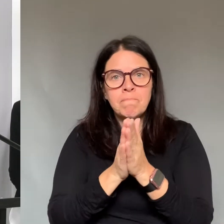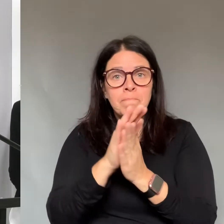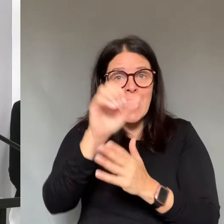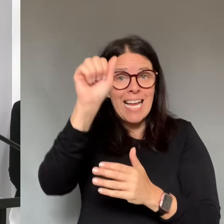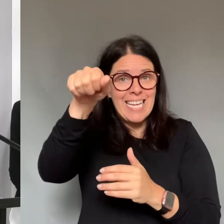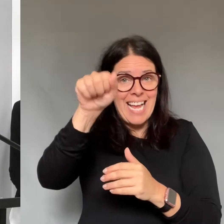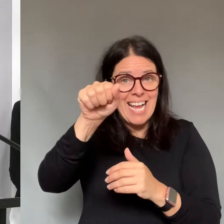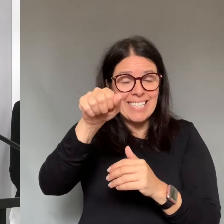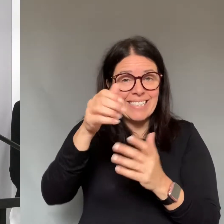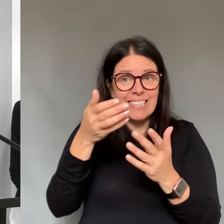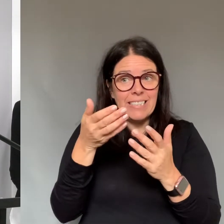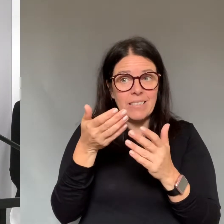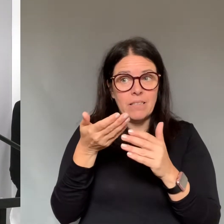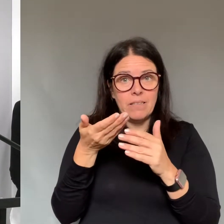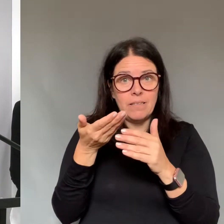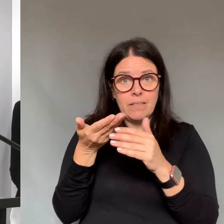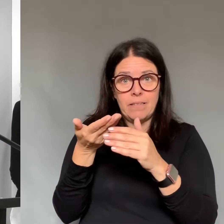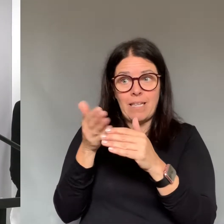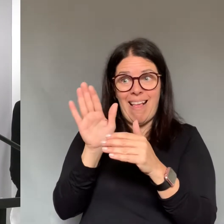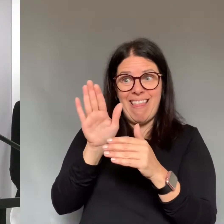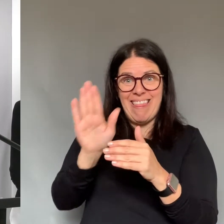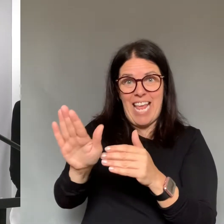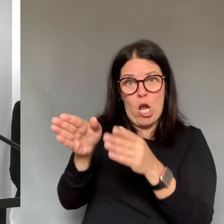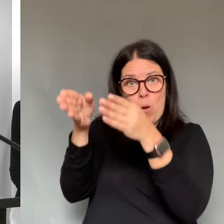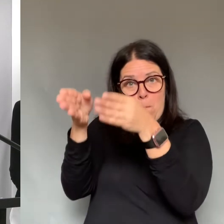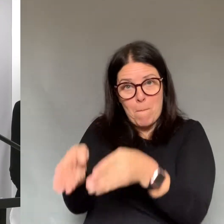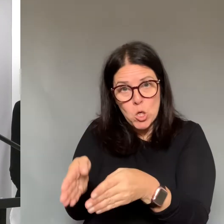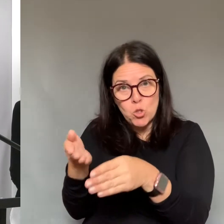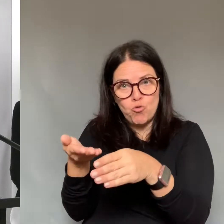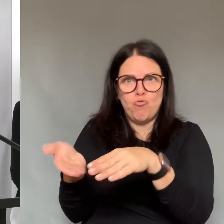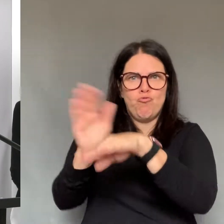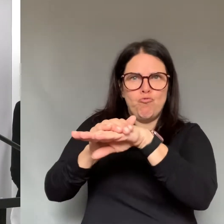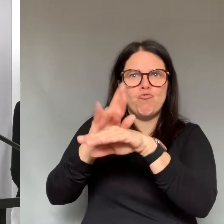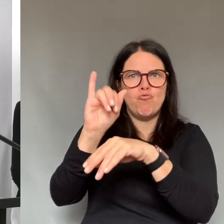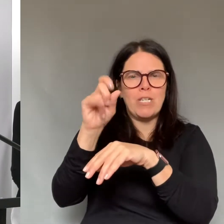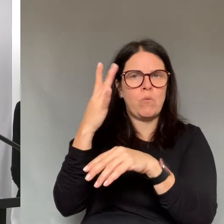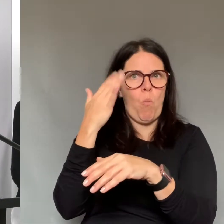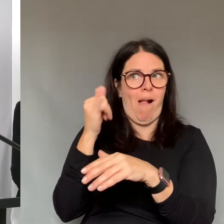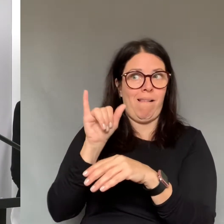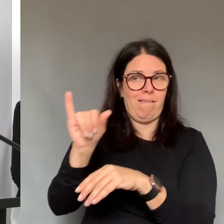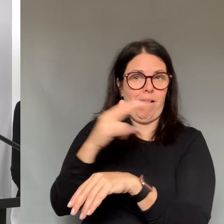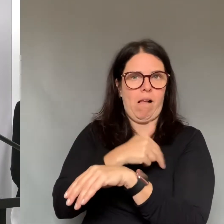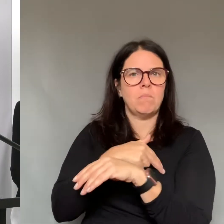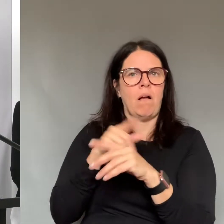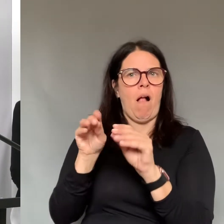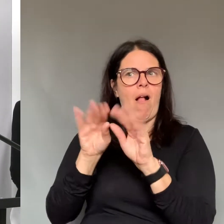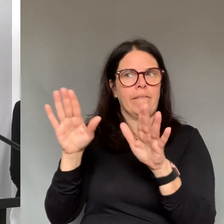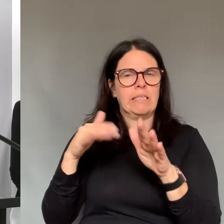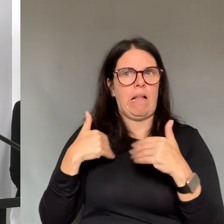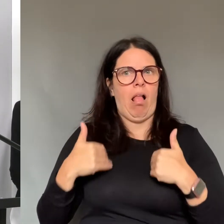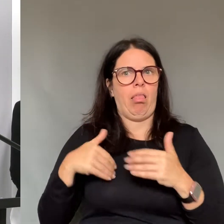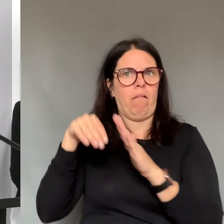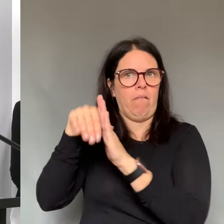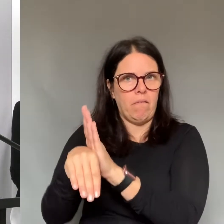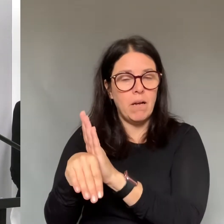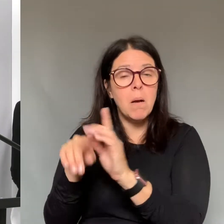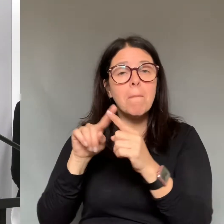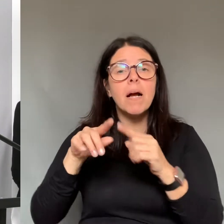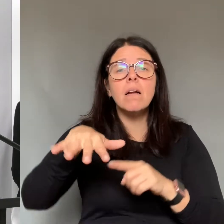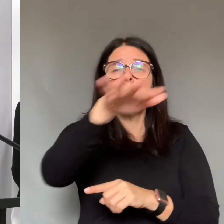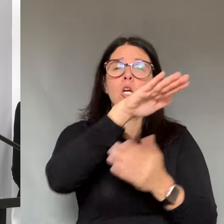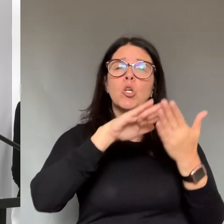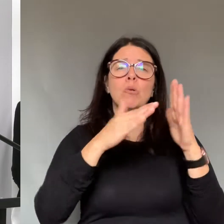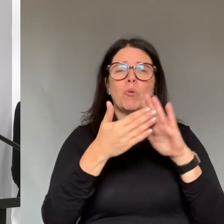care, which could be important from the clinical management of that case. And from a hospital perspective,